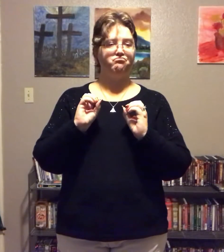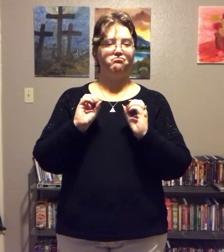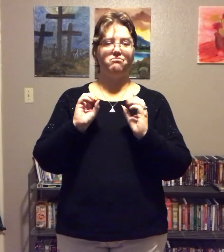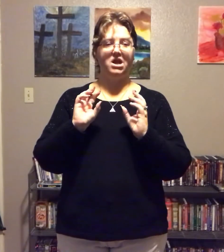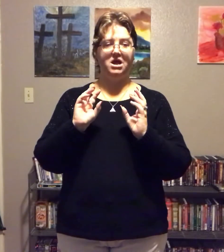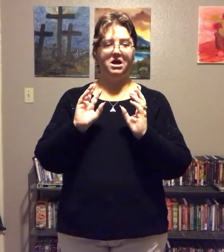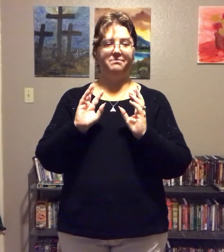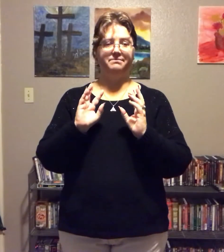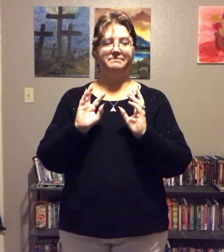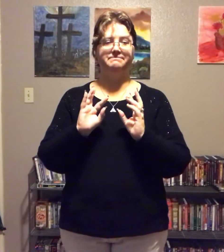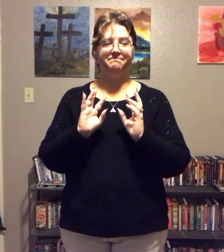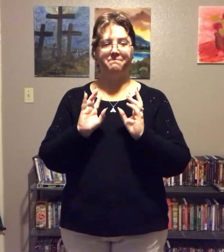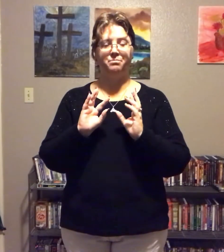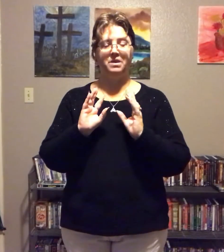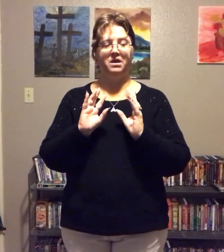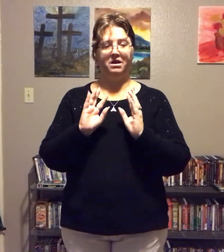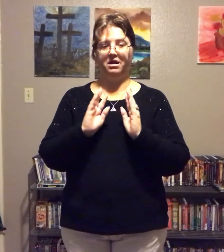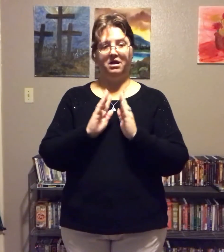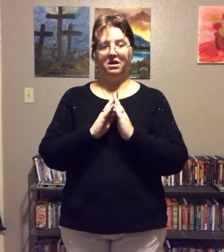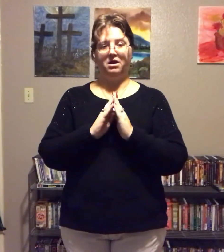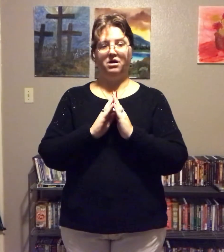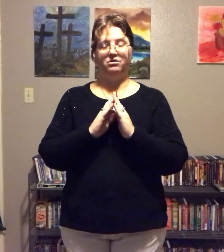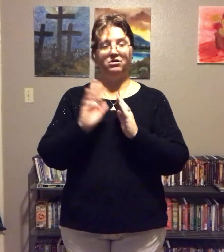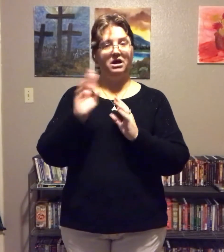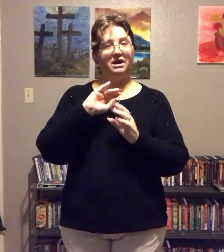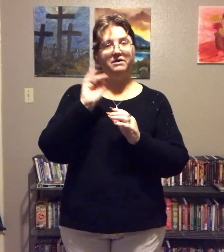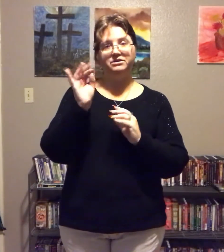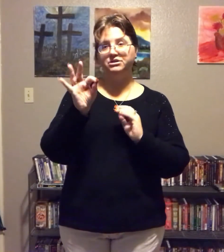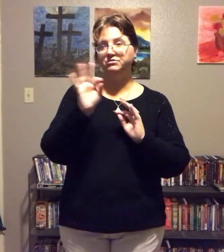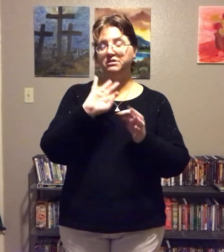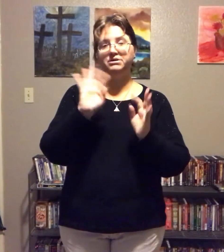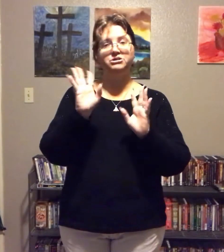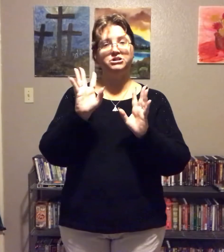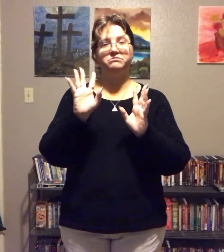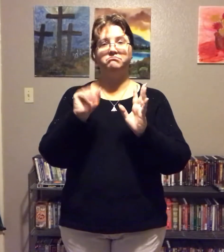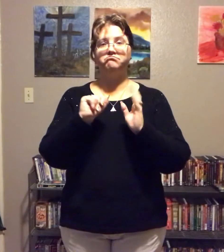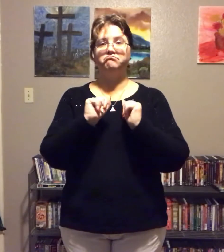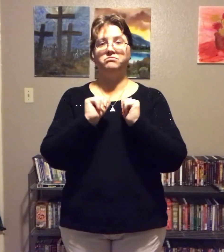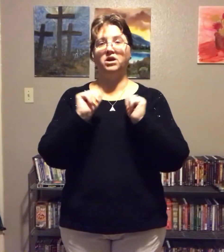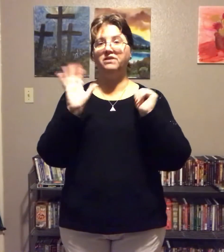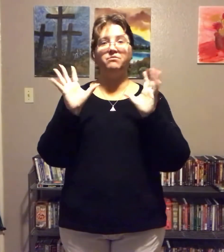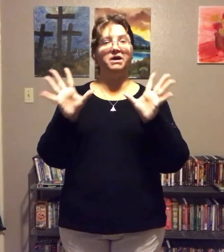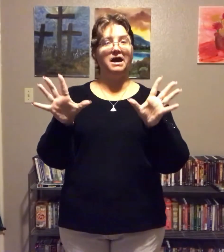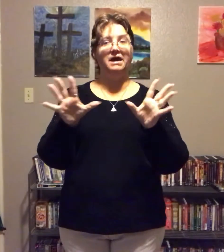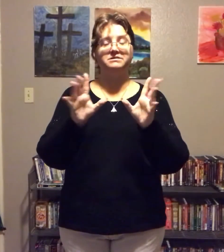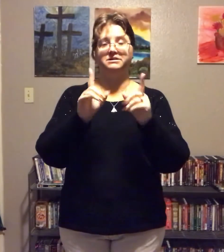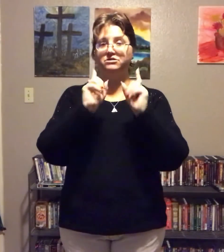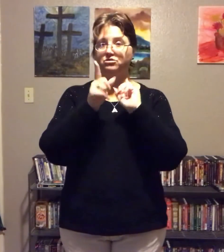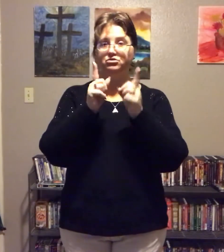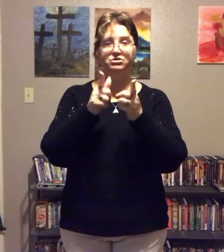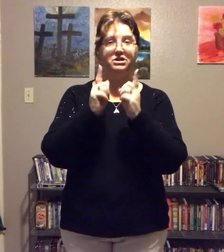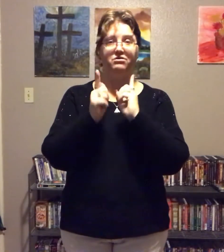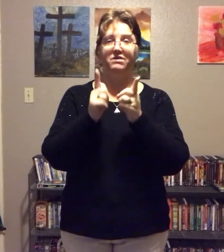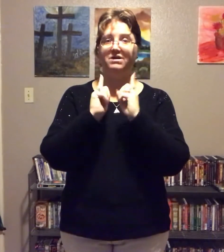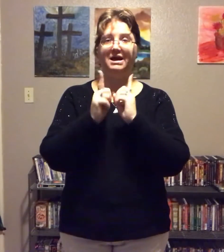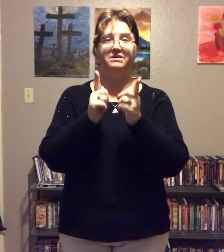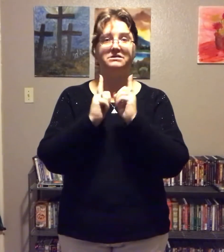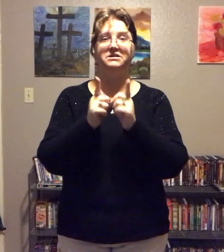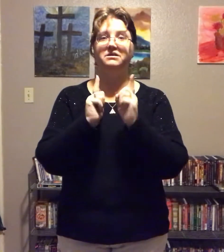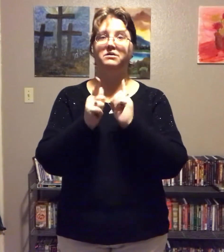And, um, you're not allowed to do any binging. Not even by accident. Don't you dare even accidentally